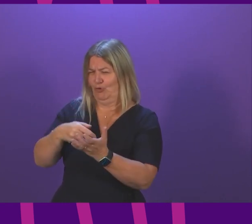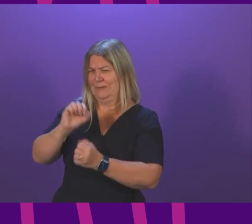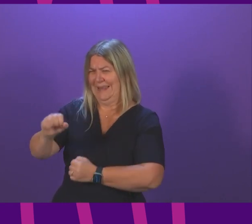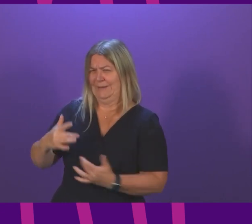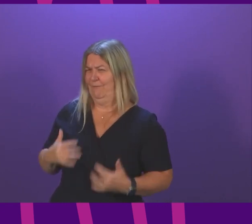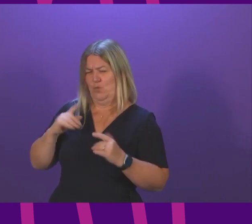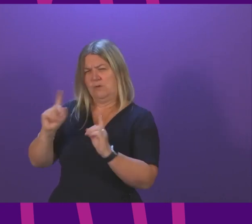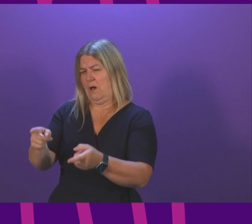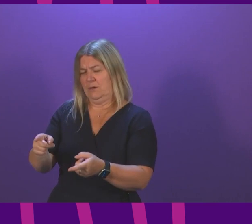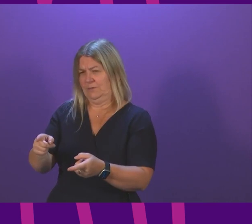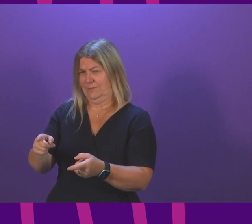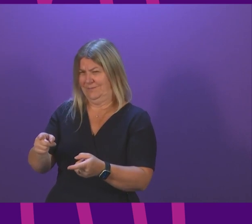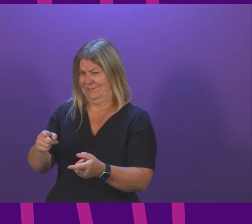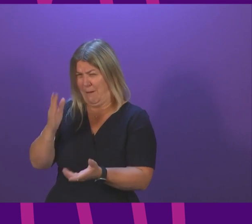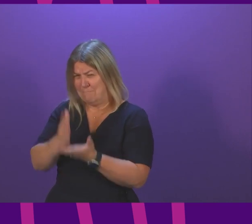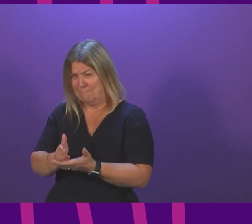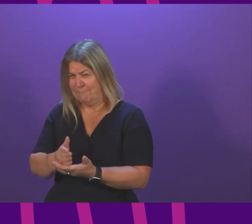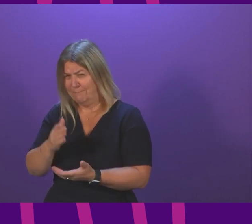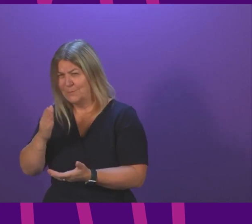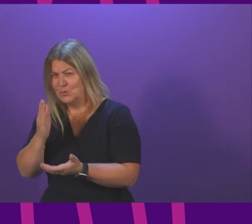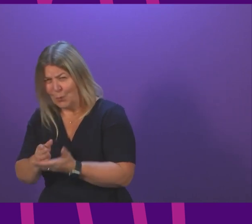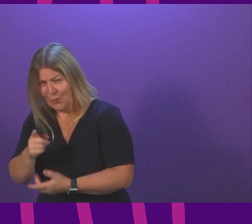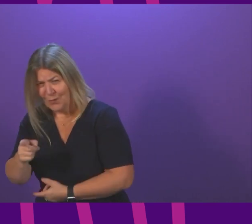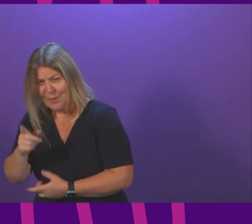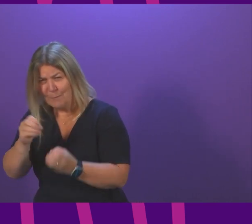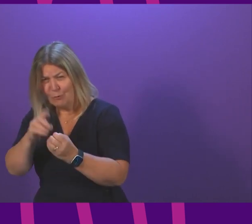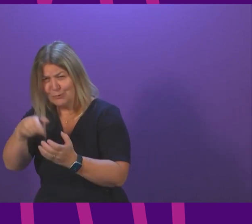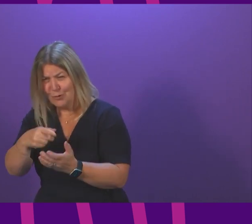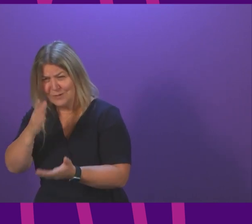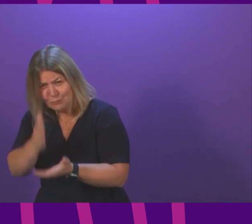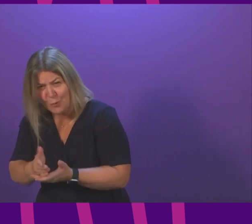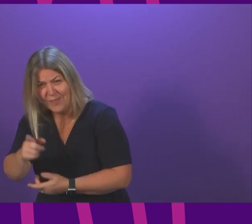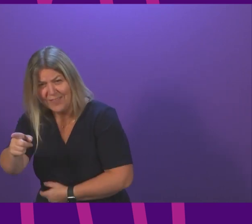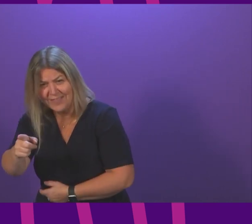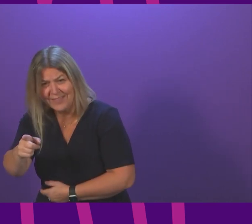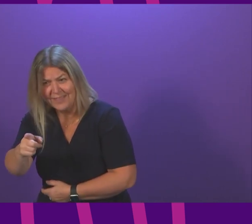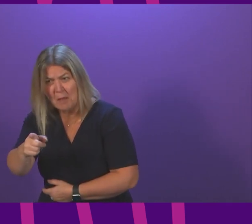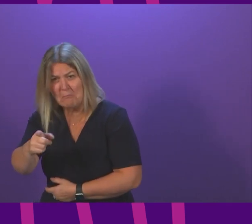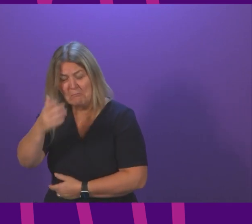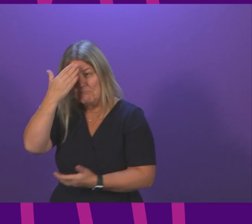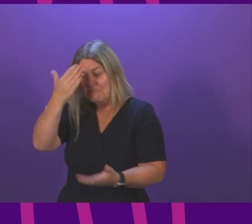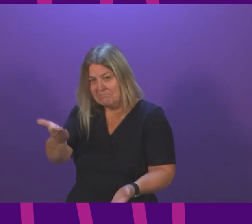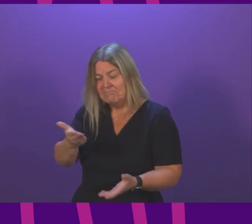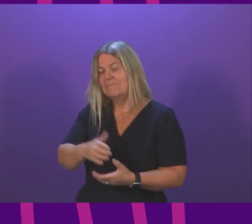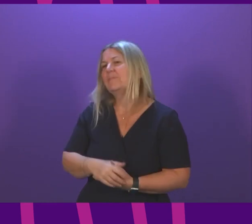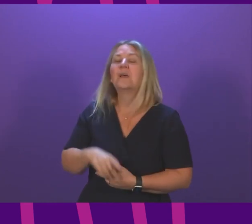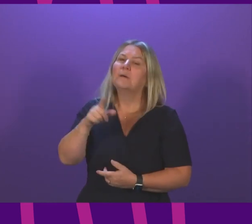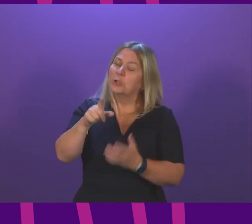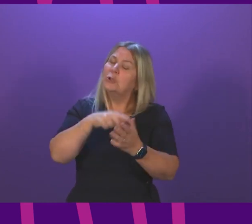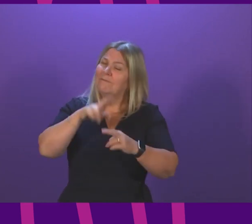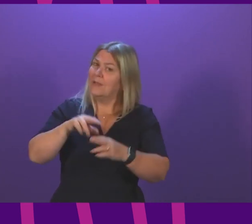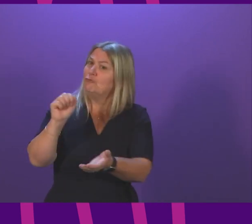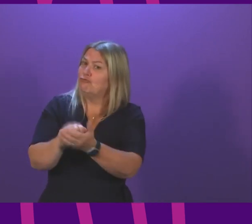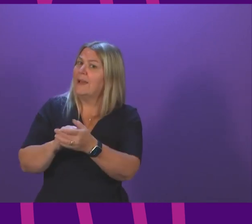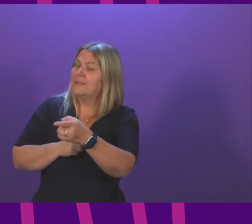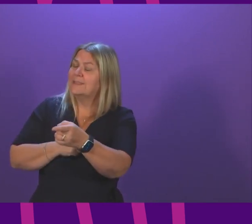perhaps the more pertinent question is if anything that comes out of the mouth of Boris Johnson can be entirely relied upon but Jim Fairley is absolutely